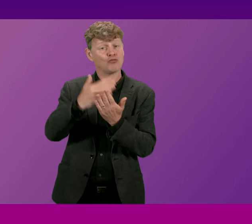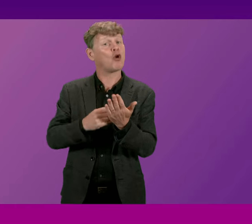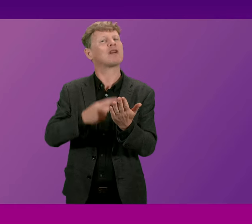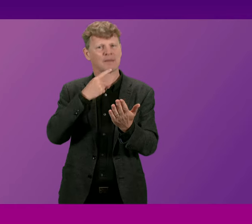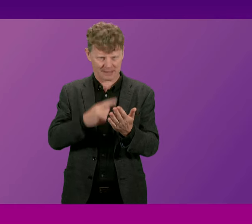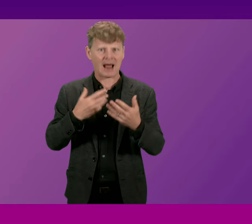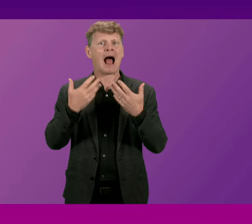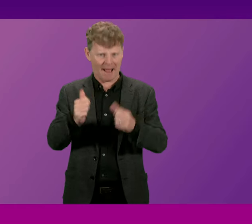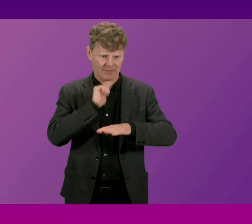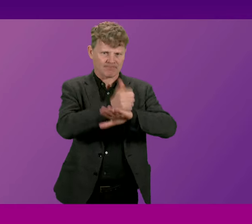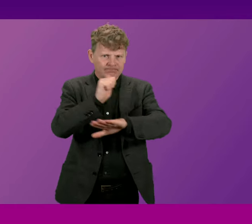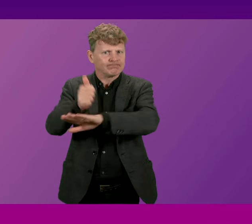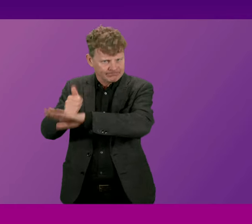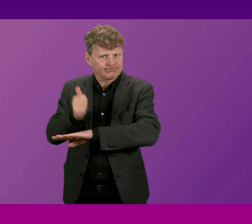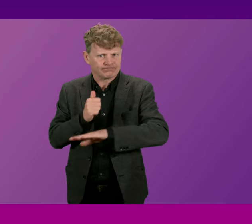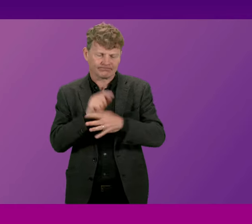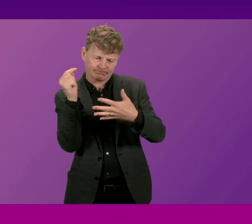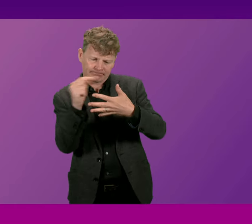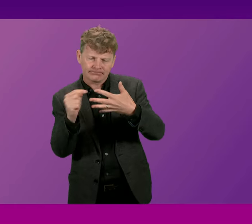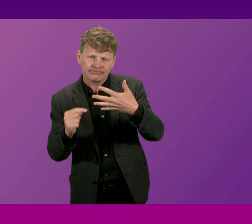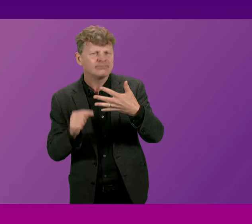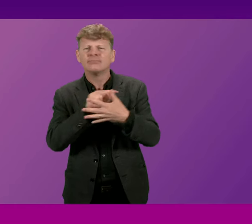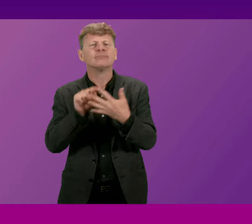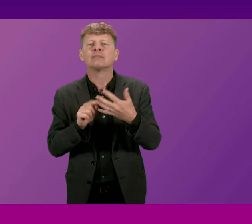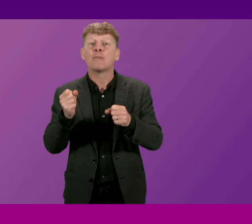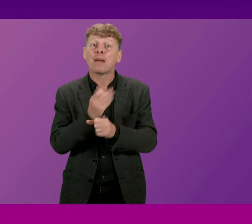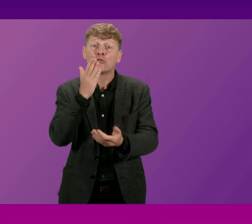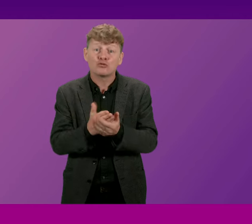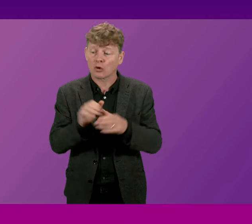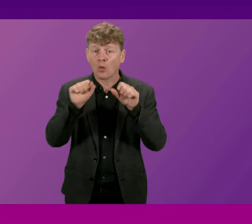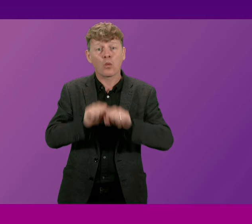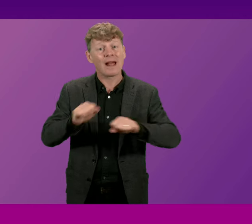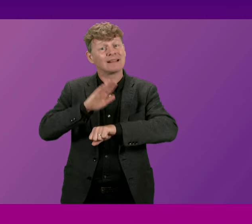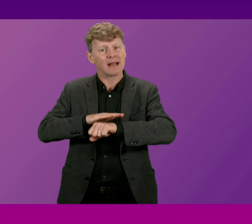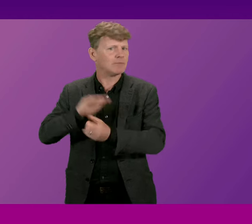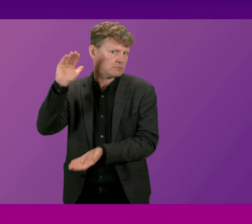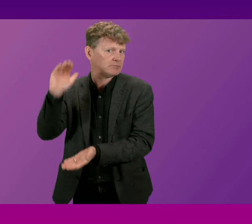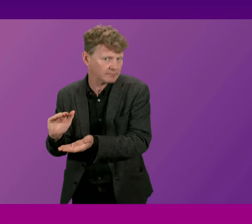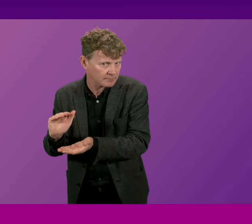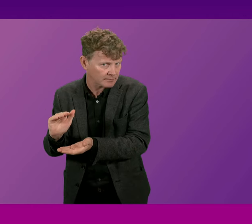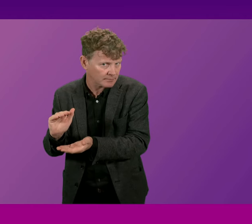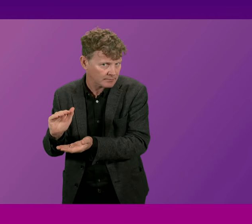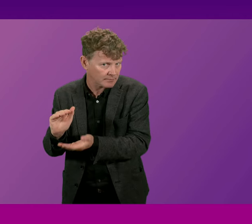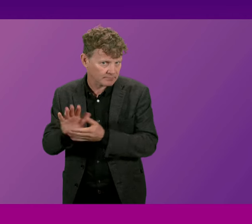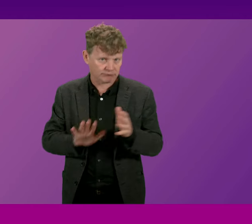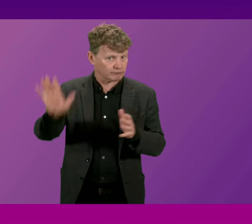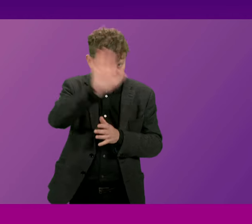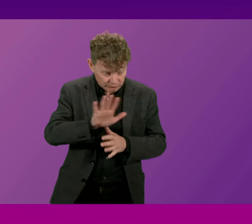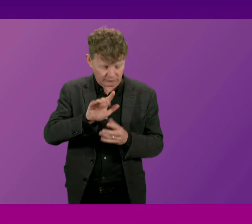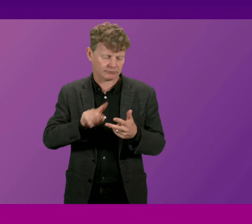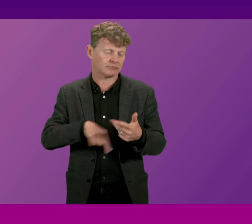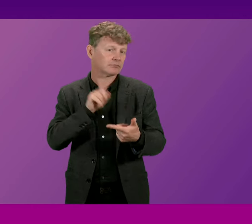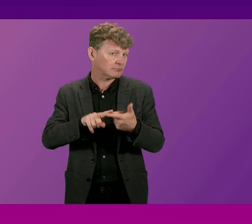interventions that we are making to ensure that we reduce waiting times within the National Health Service that we expand